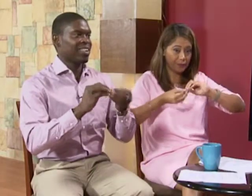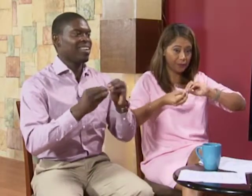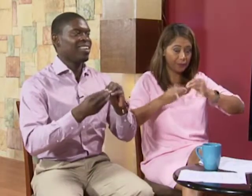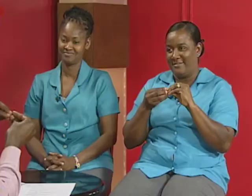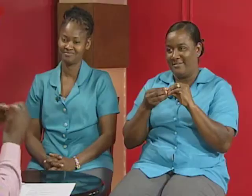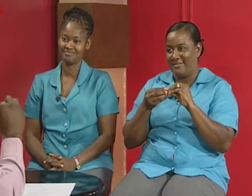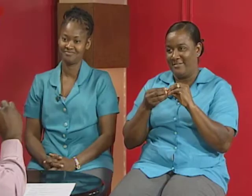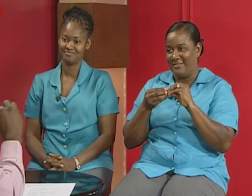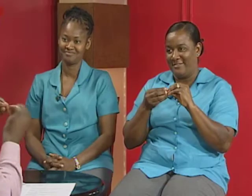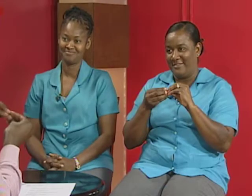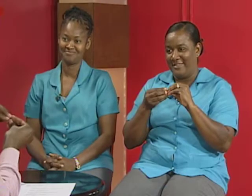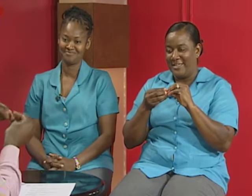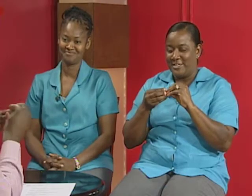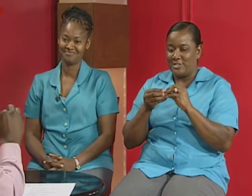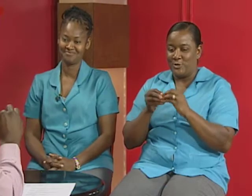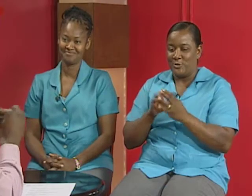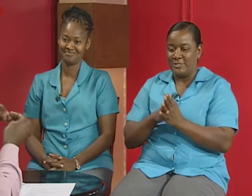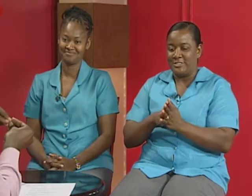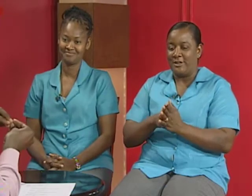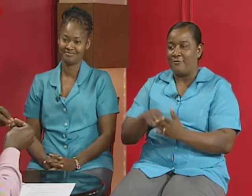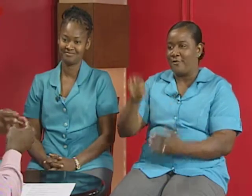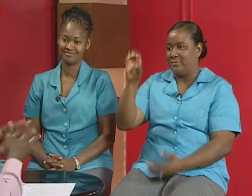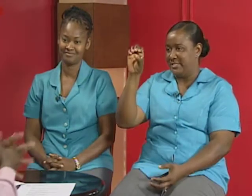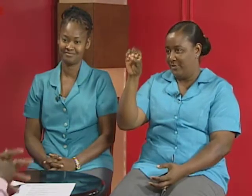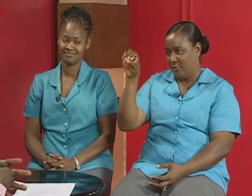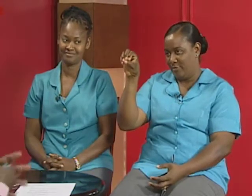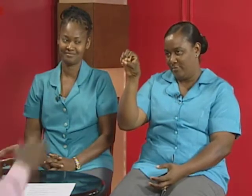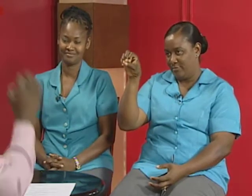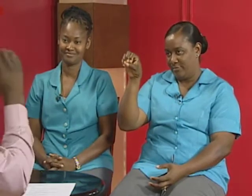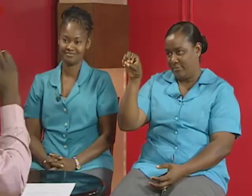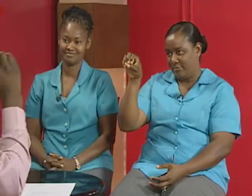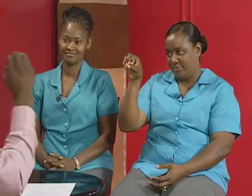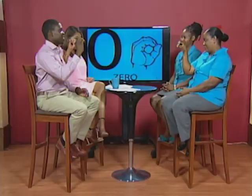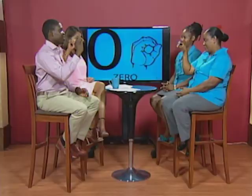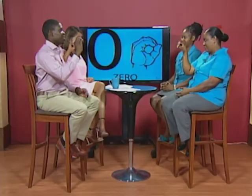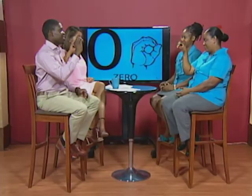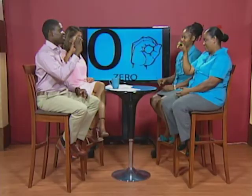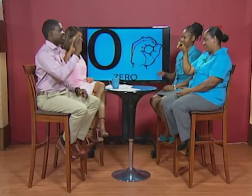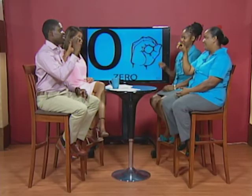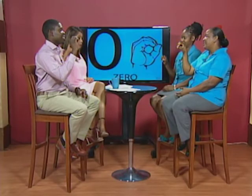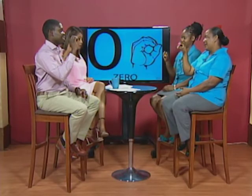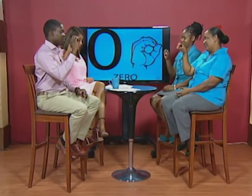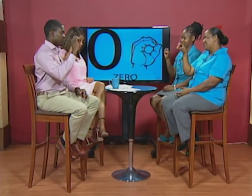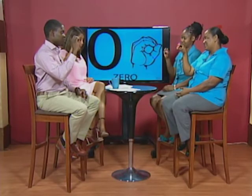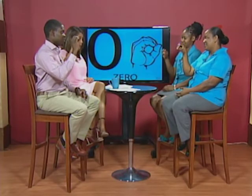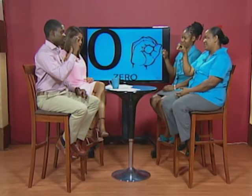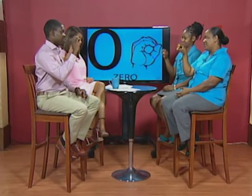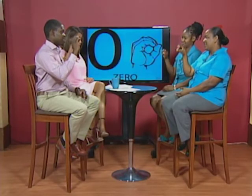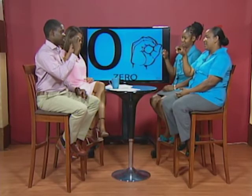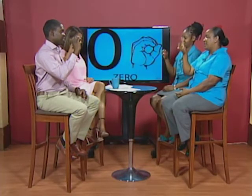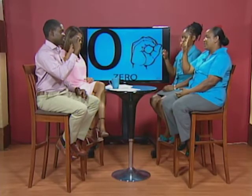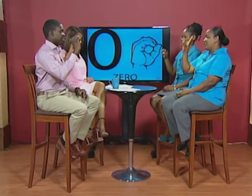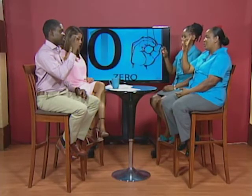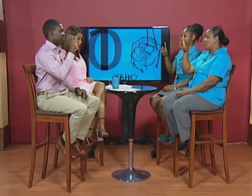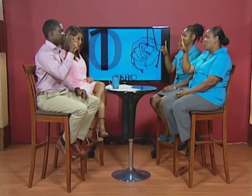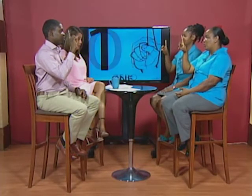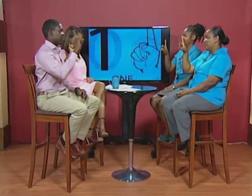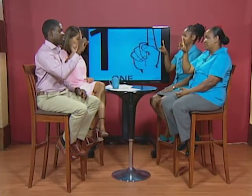so we'll start from zero zero like the o yes okay then you go one